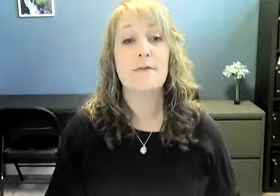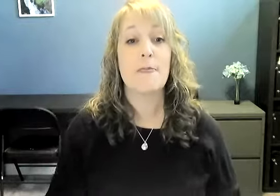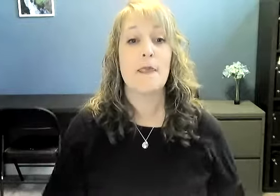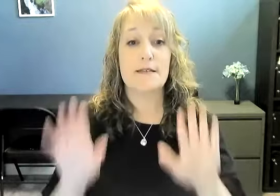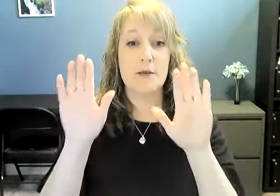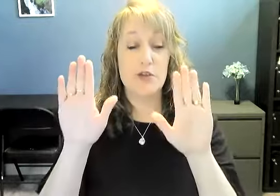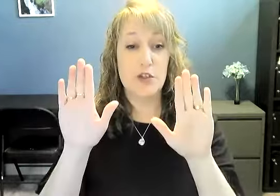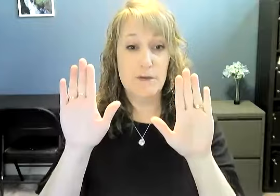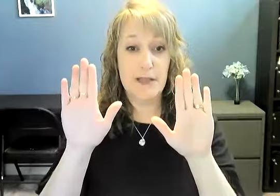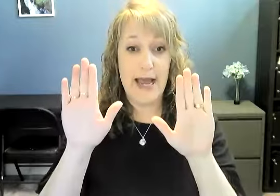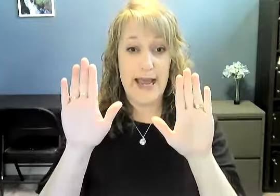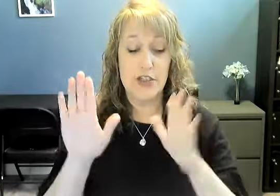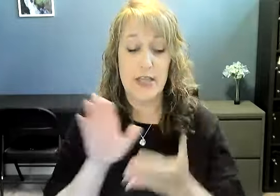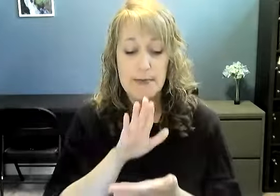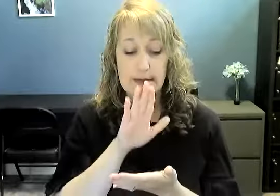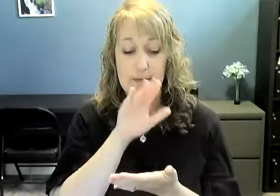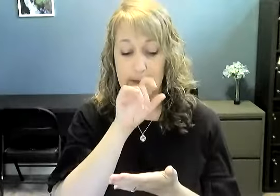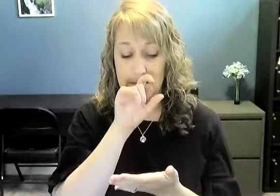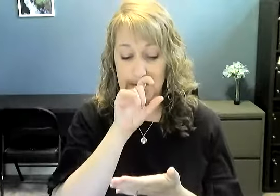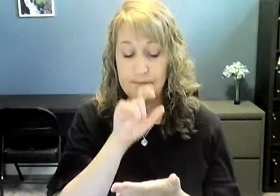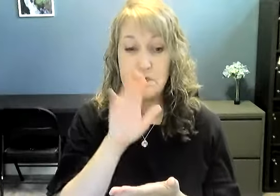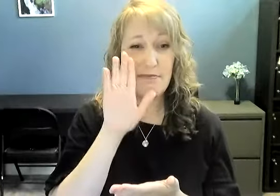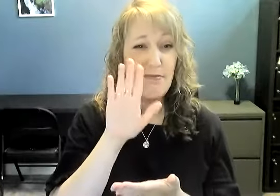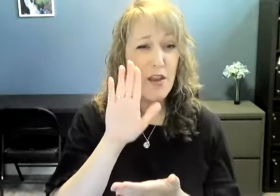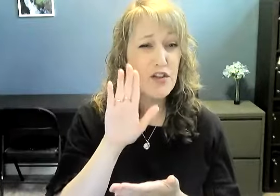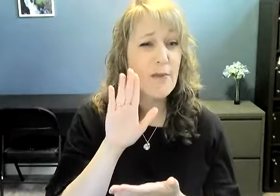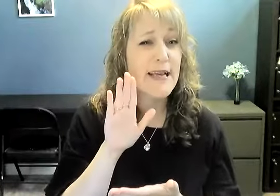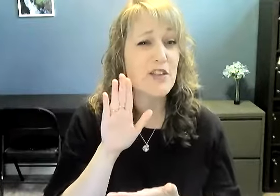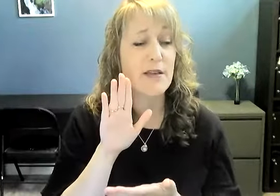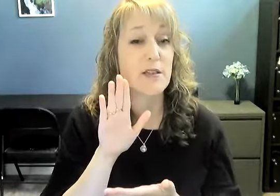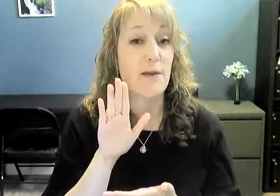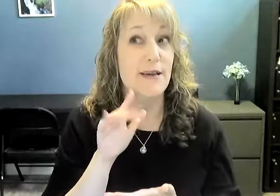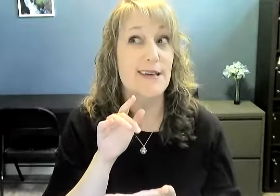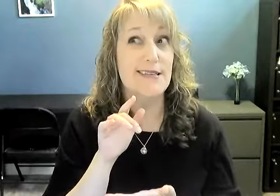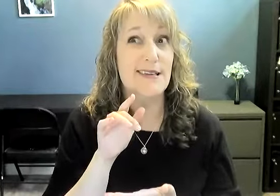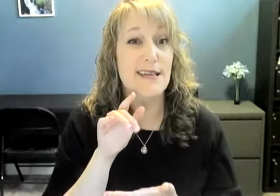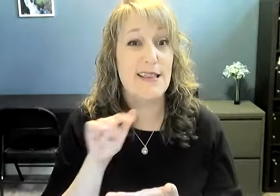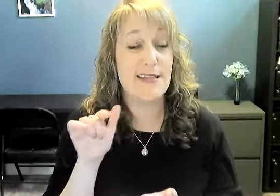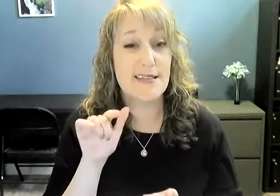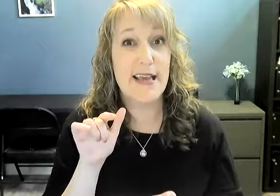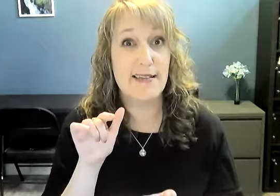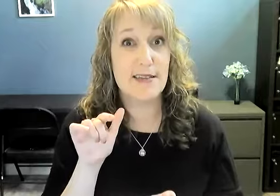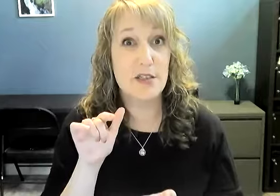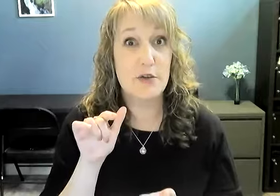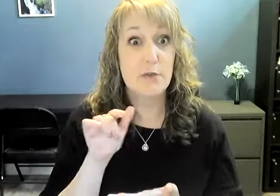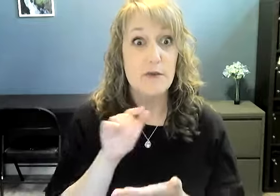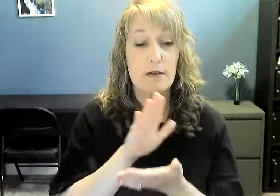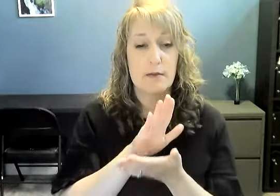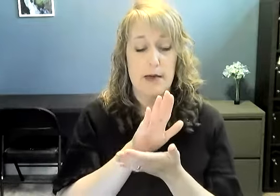Gallaudet is signed with two flat handshapes. Your dominant hand should be on the top because that's the hand that's going to do the moving. Okay.